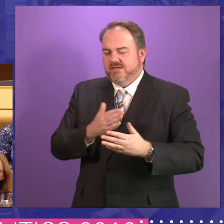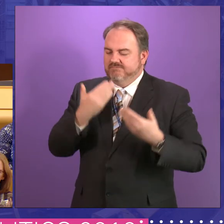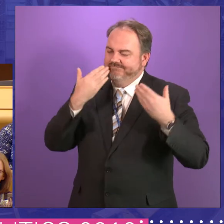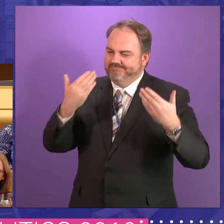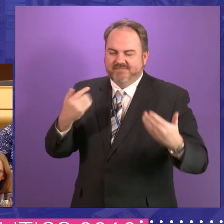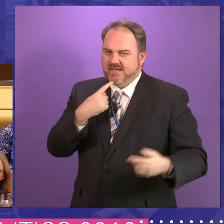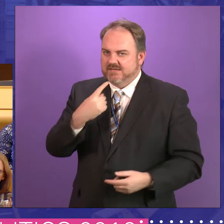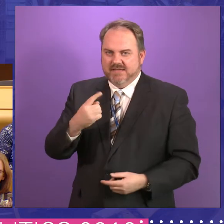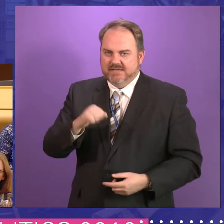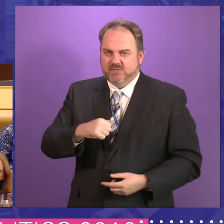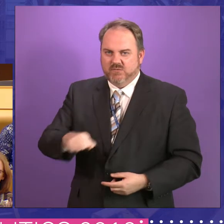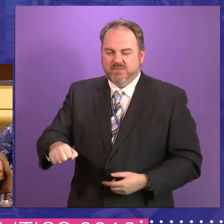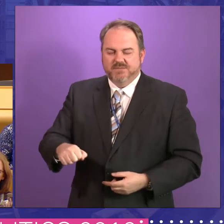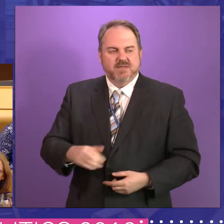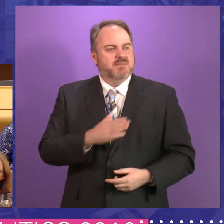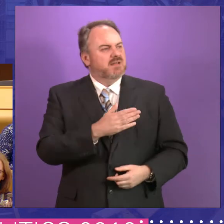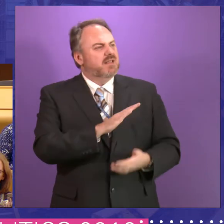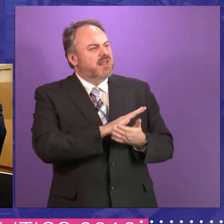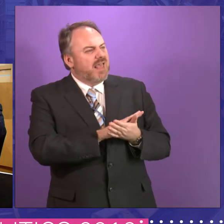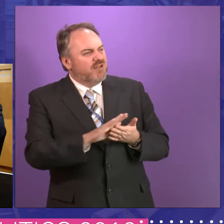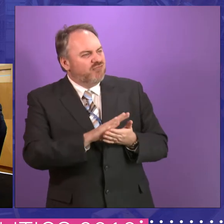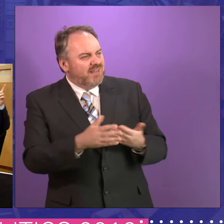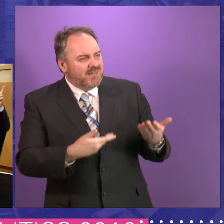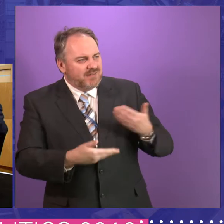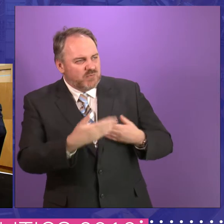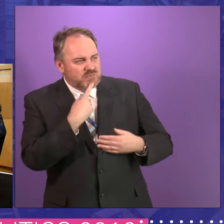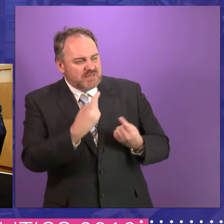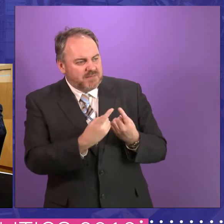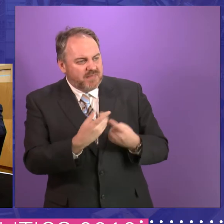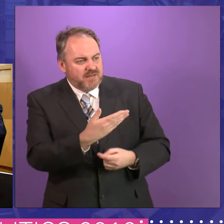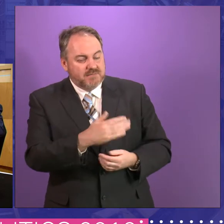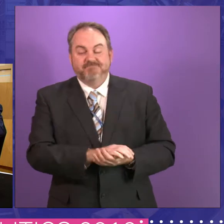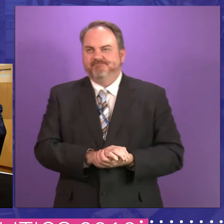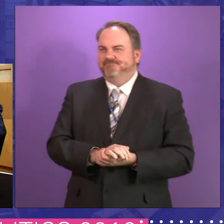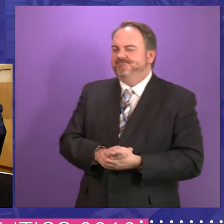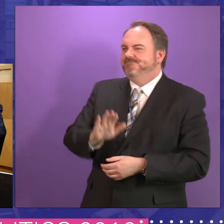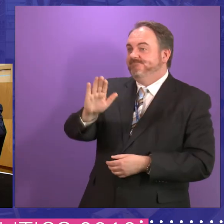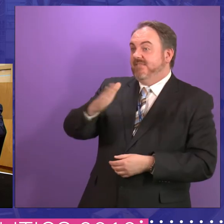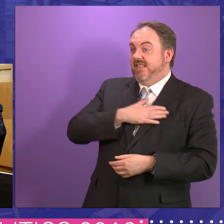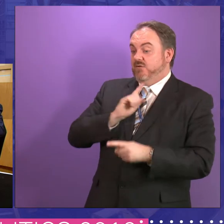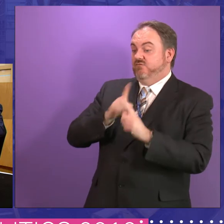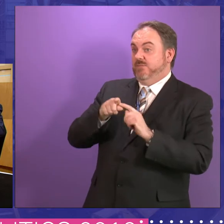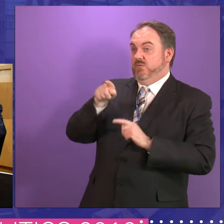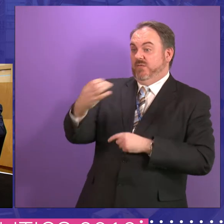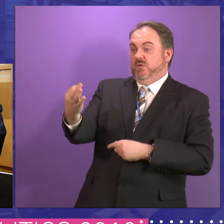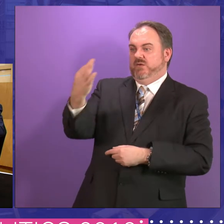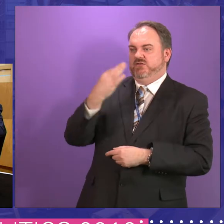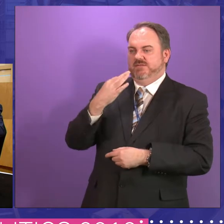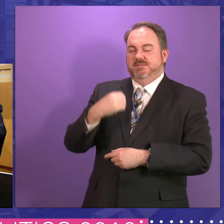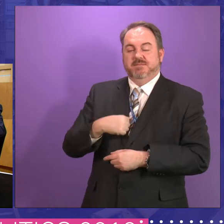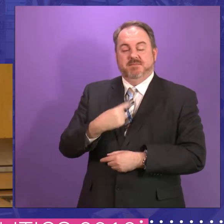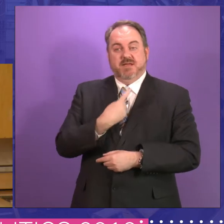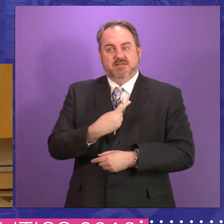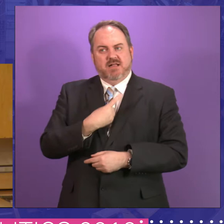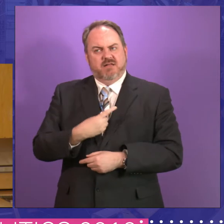attempt. Now, Henry, you wanted to get back in, possibly on the earlier point, but… Yeah, but a comment on that. mean, my concern is a genuine